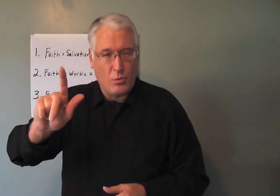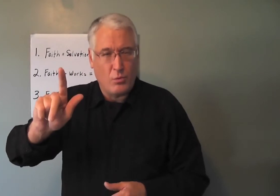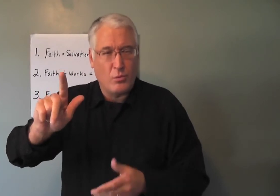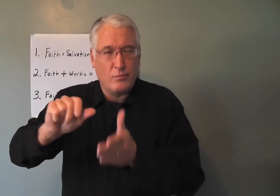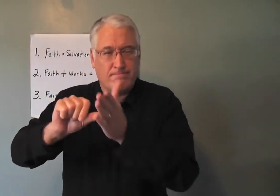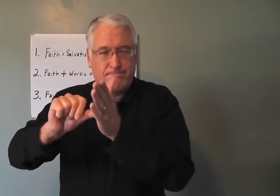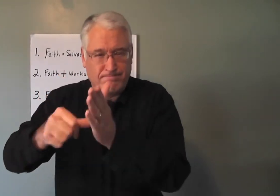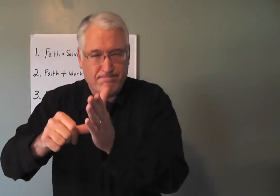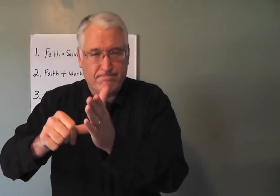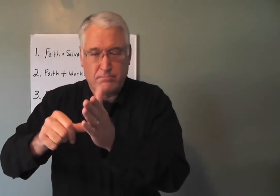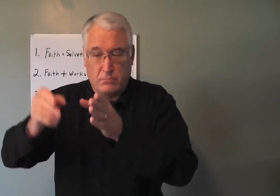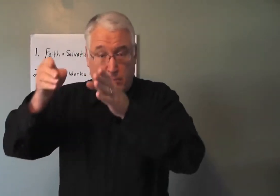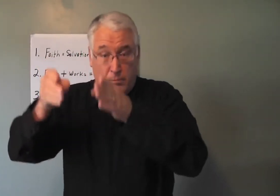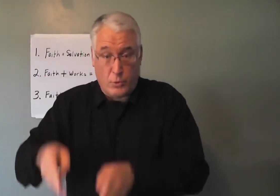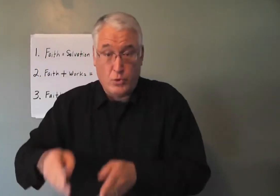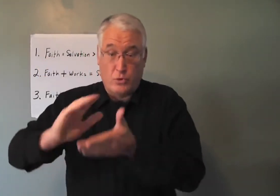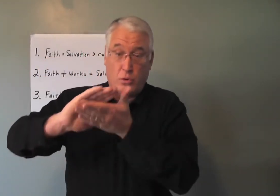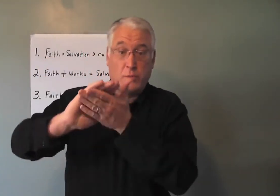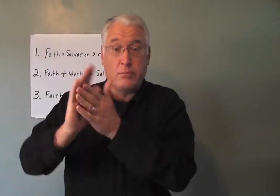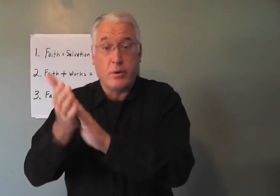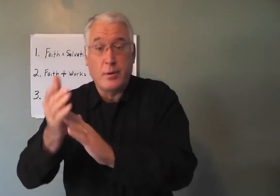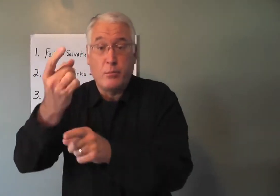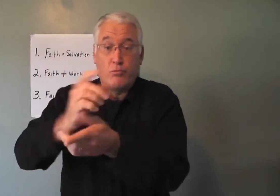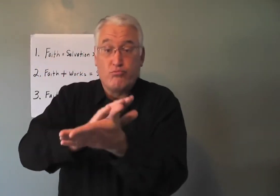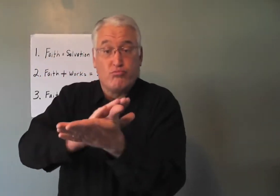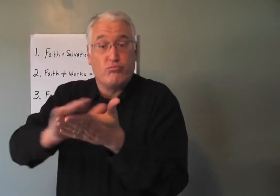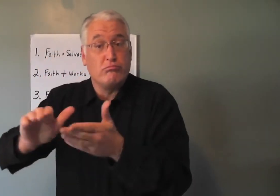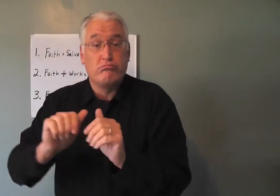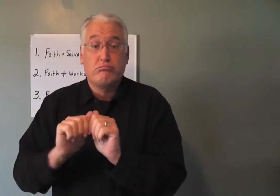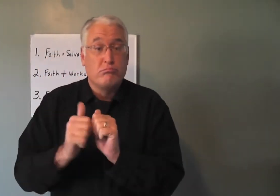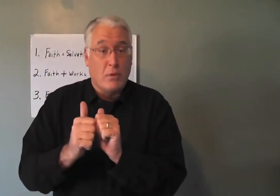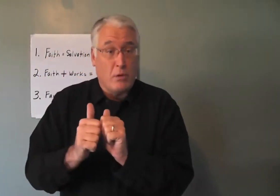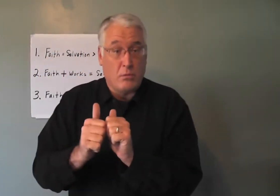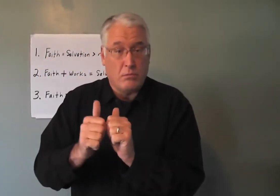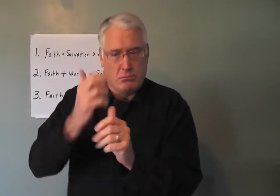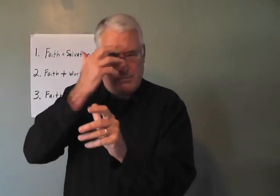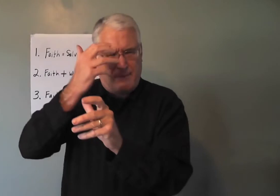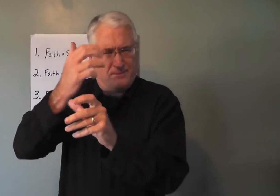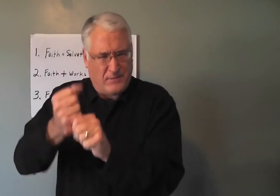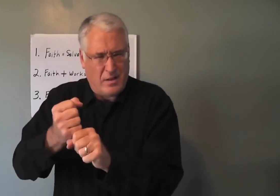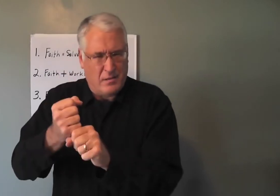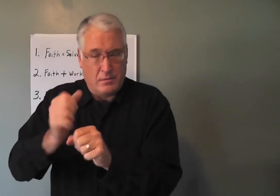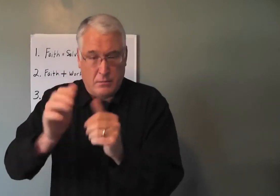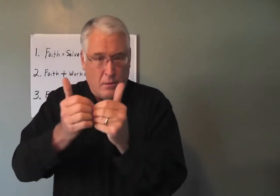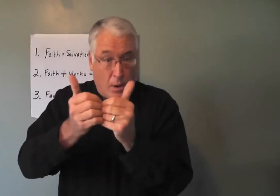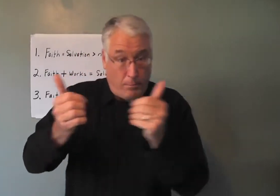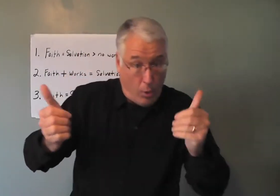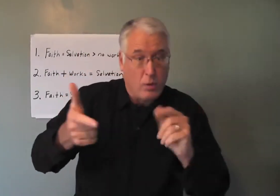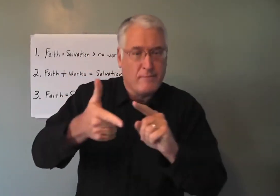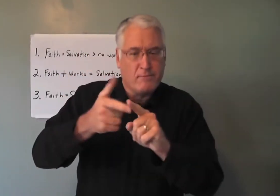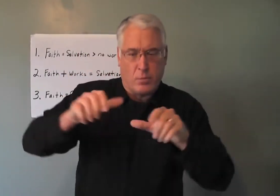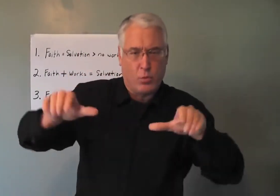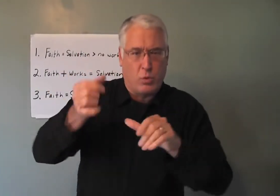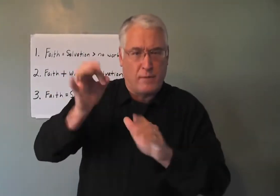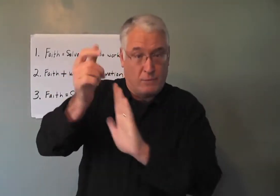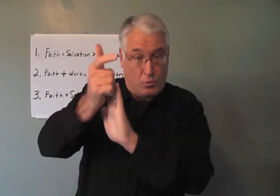45, Paul, he is emphasizing that a person becomes righteous. How? Through their faith apart